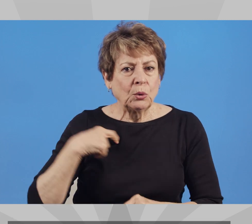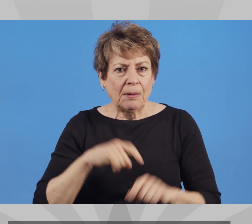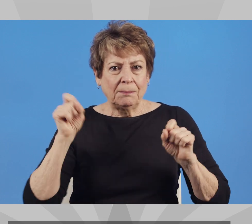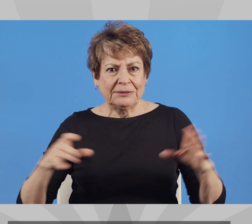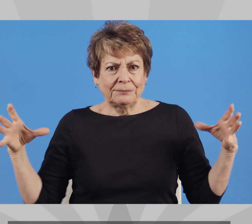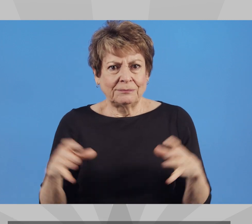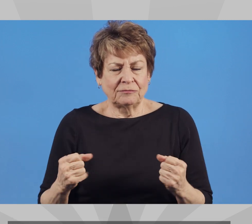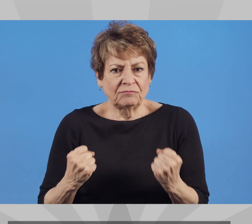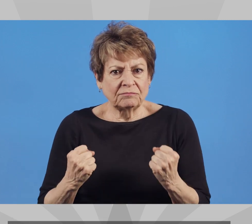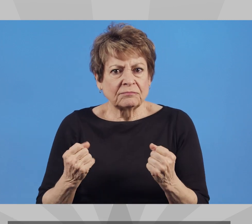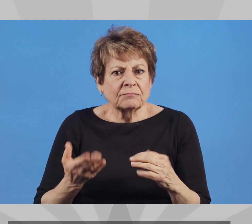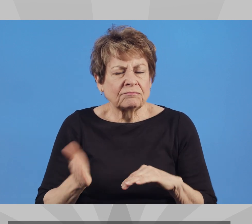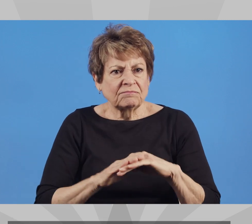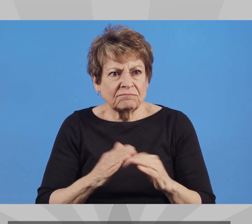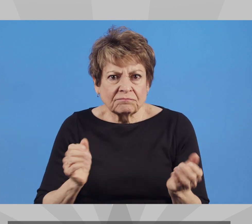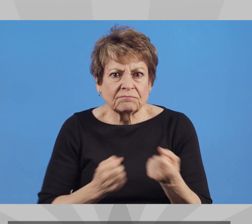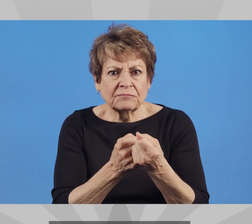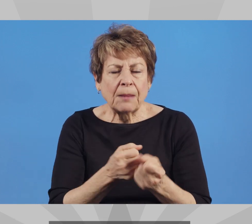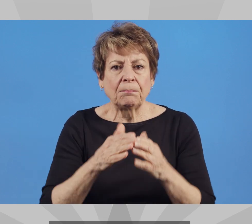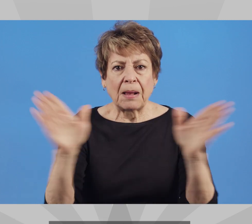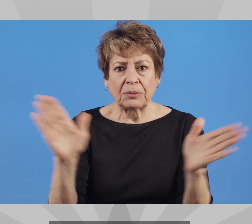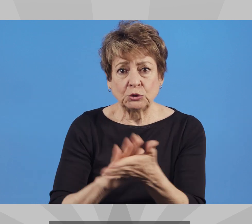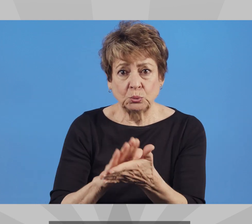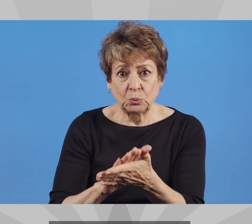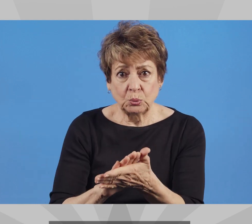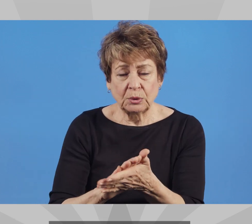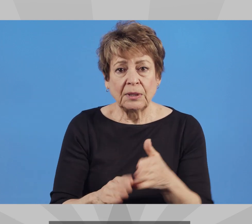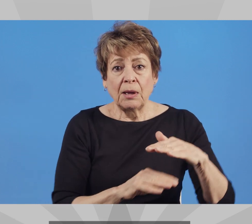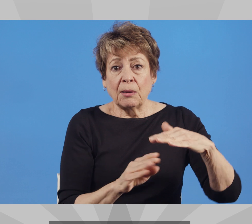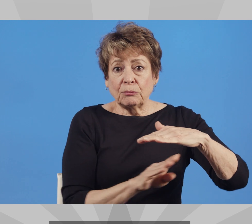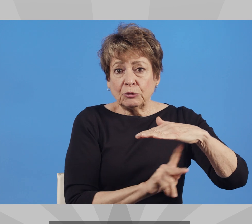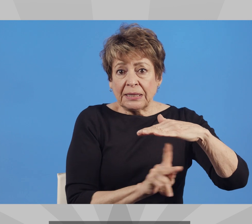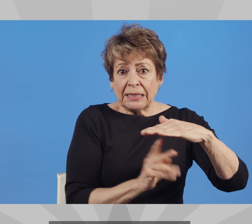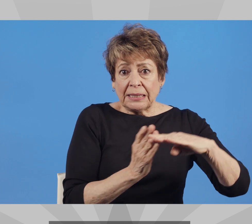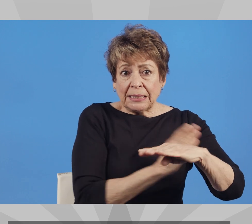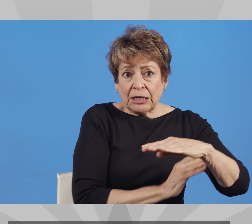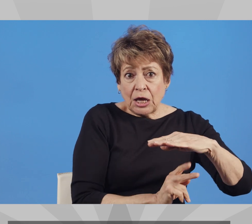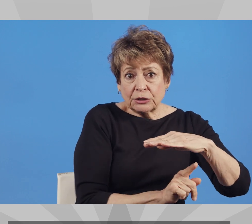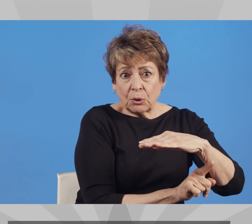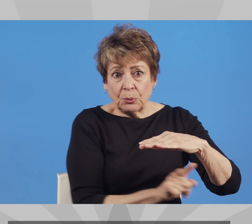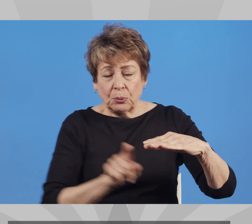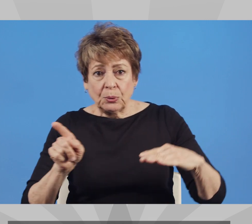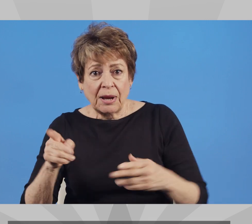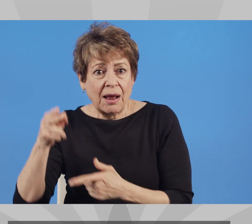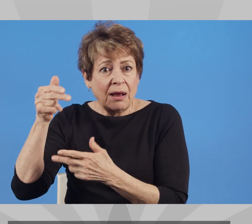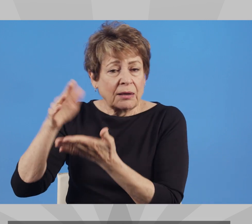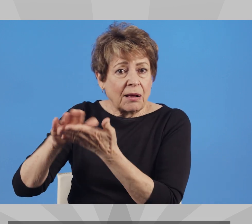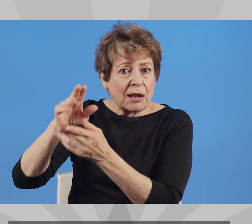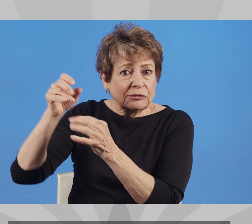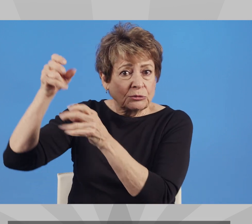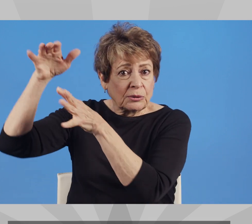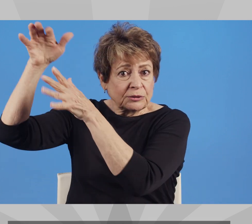We must strengthen our public schools, pre-K through higher ed, to improve our workforce